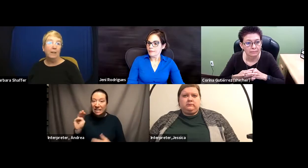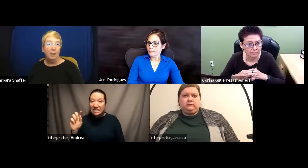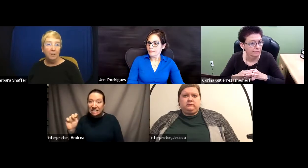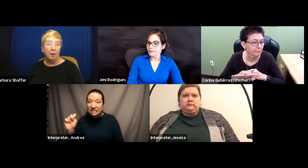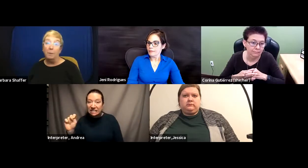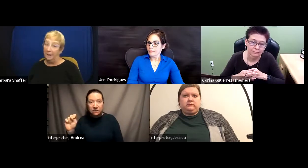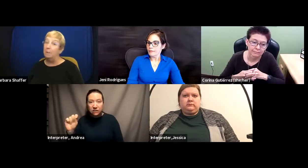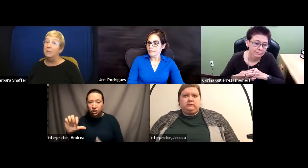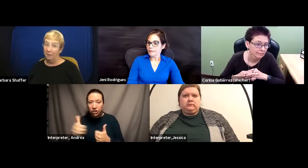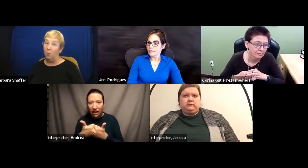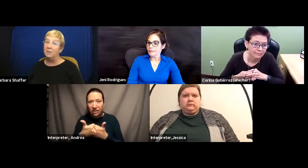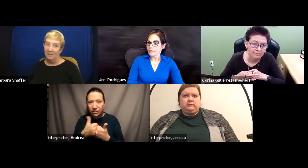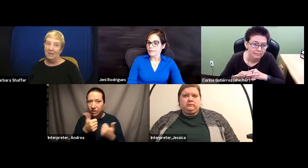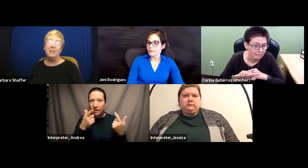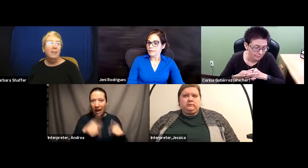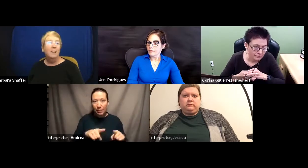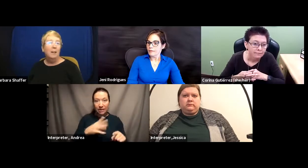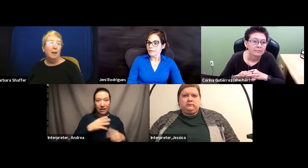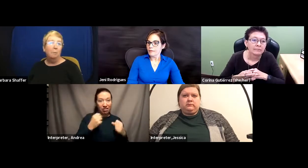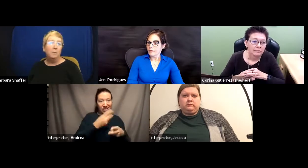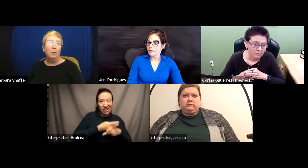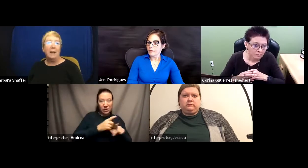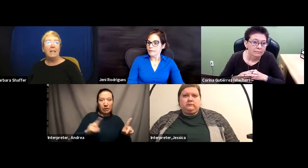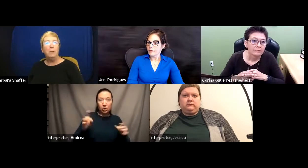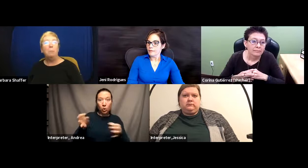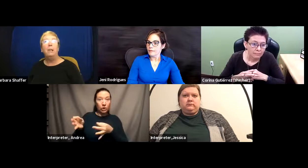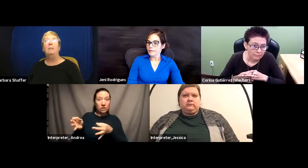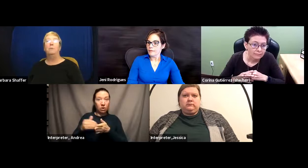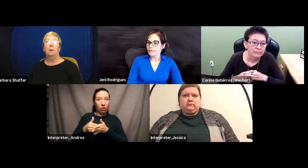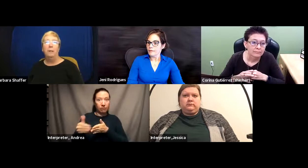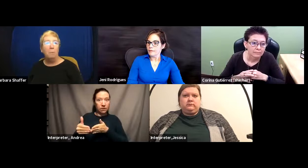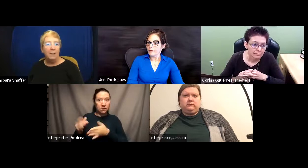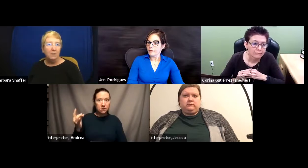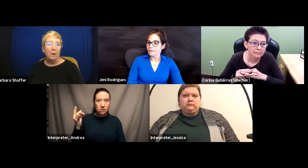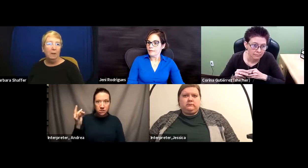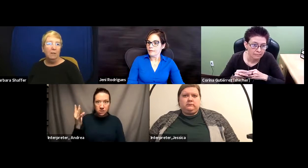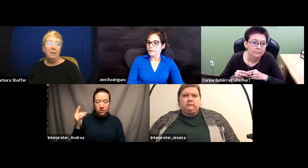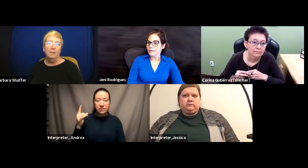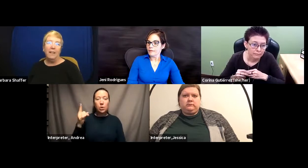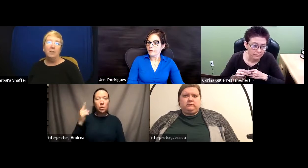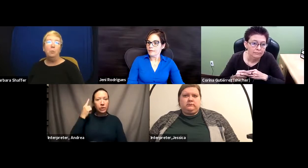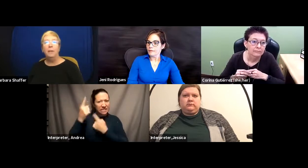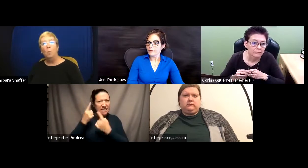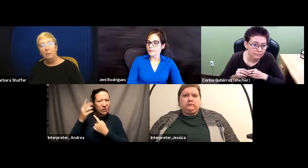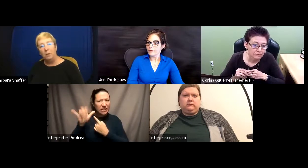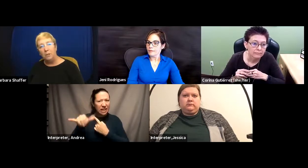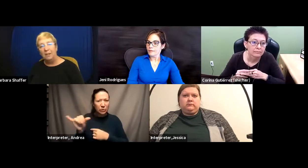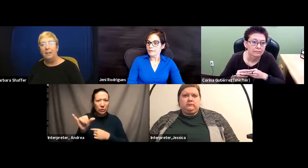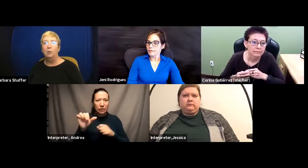in healthcare, but that happens in the courts a lot. So yeah, keeping the platform in mind as well. Can you pin one person? Can you